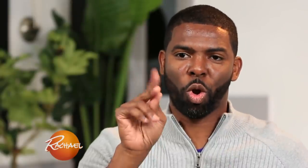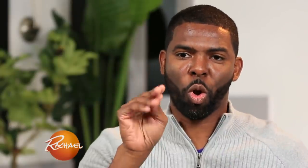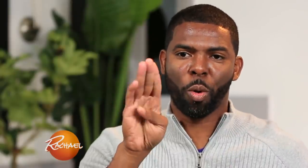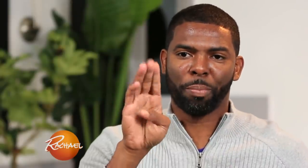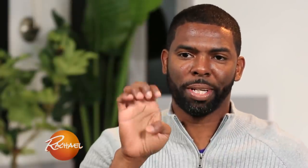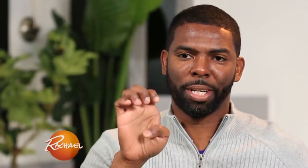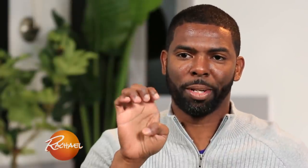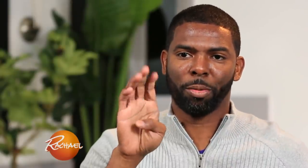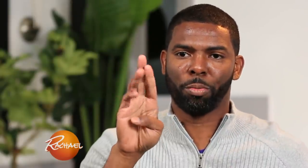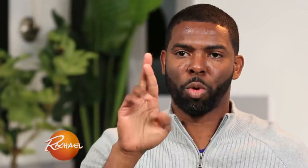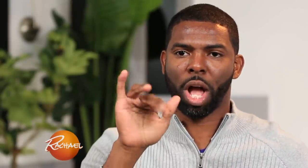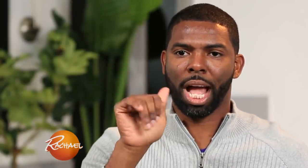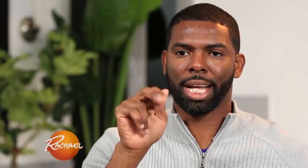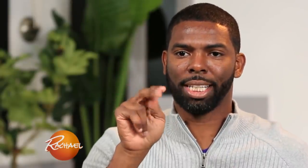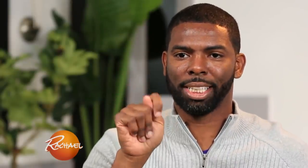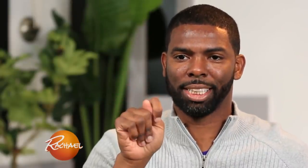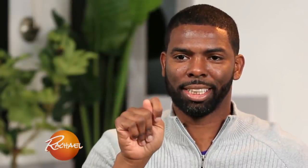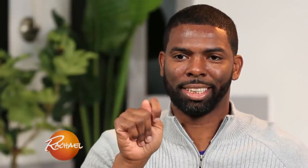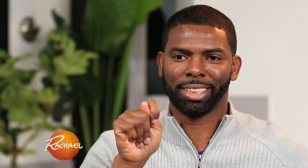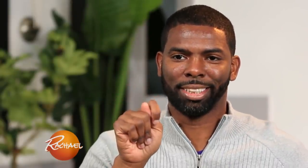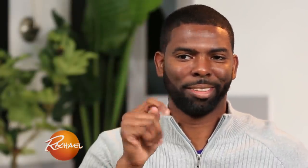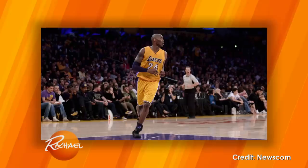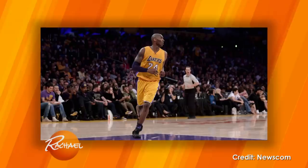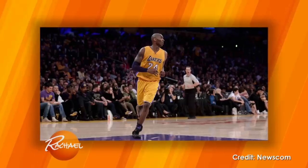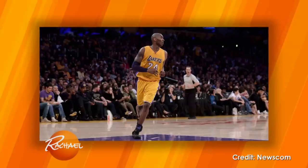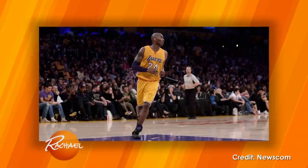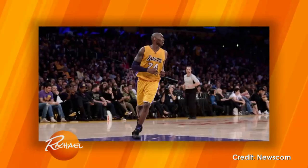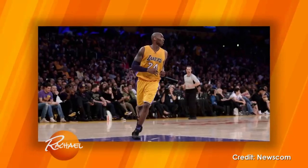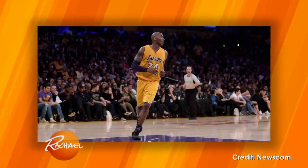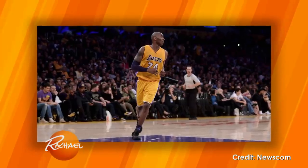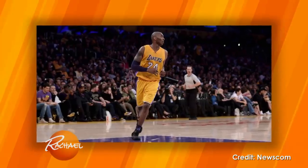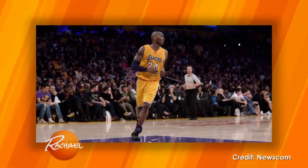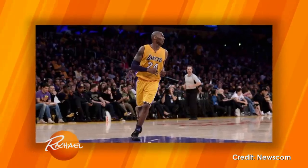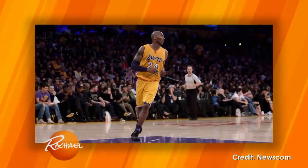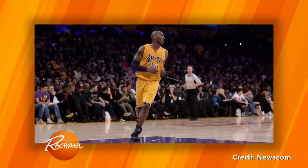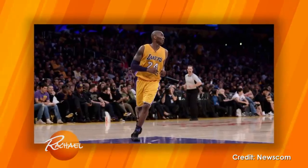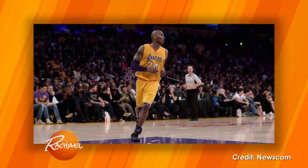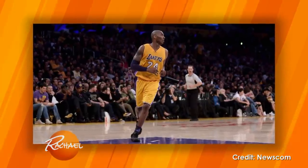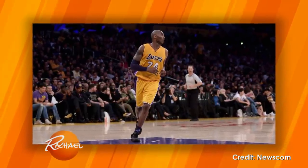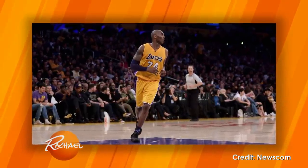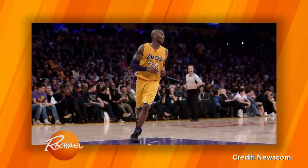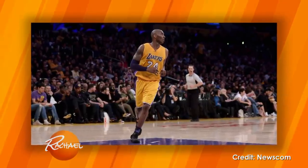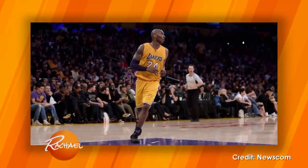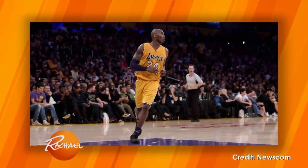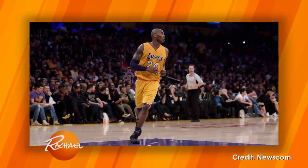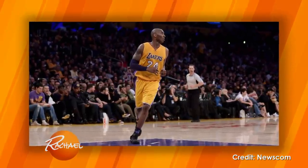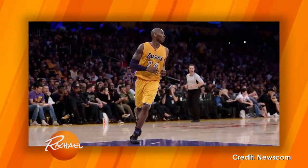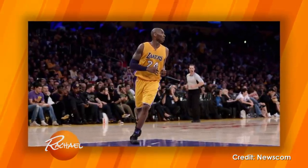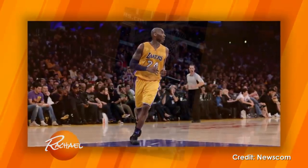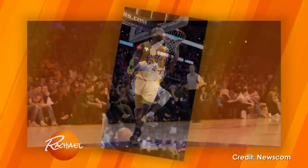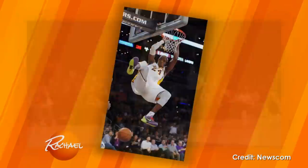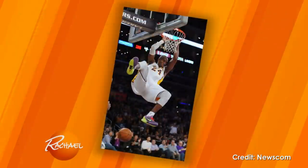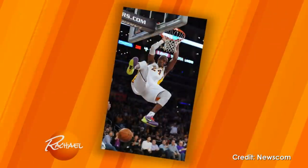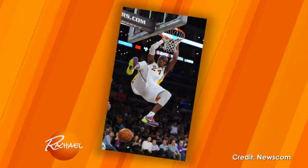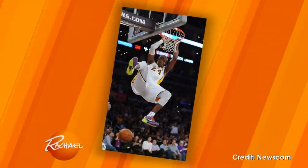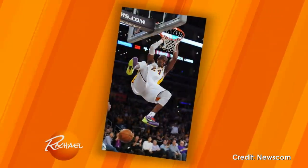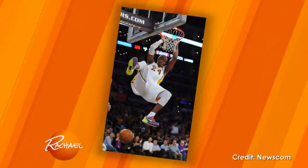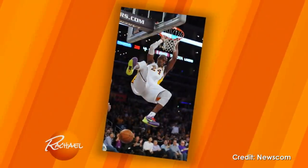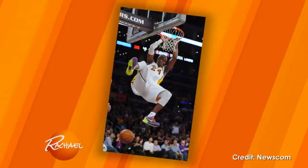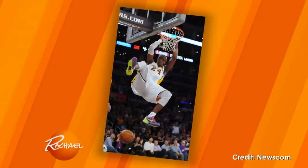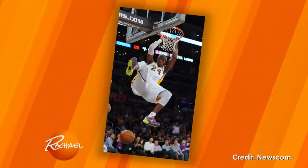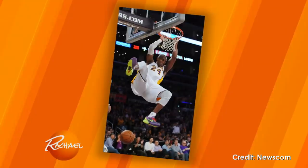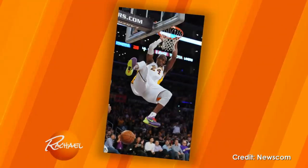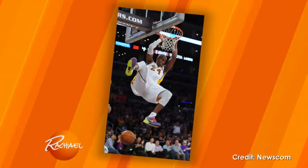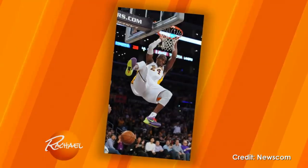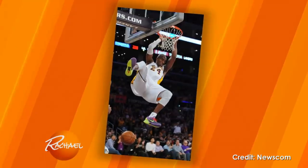My favorite player is Kobe Bryant. He's my favorite player of all time. He's got such skills and he's